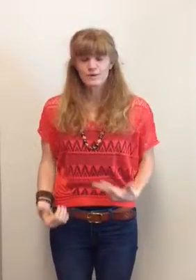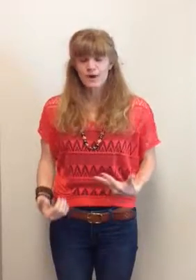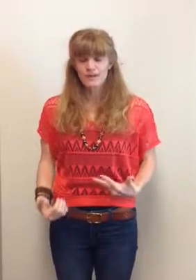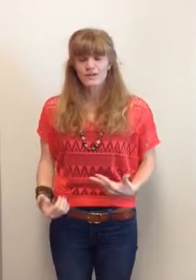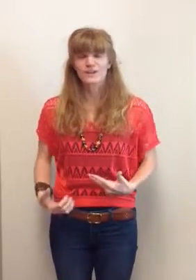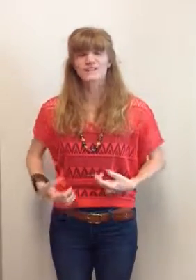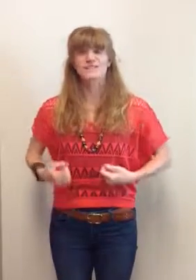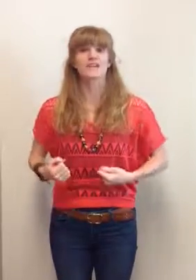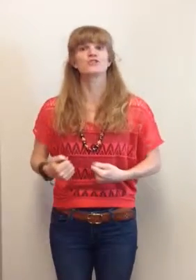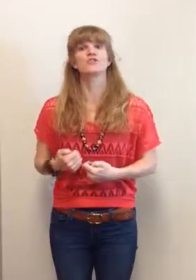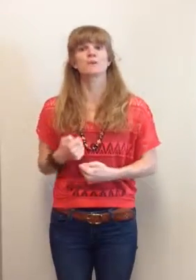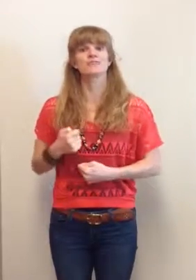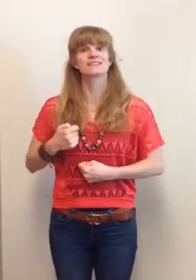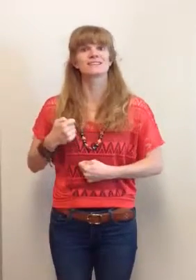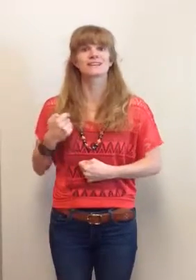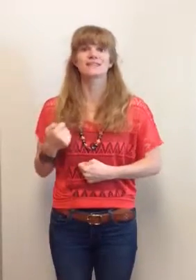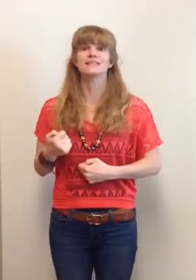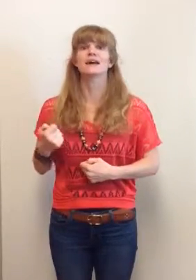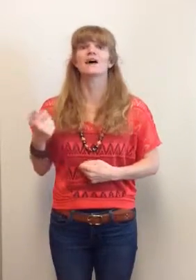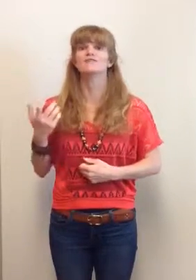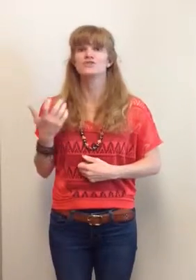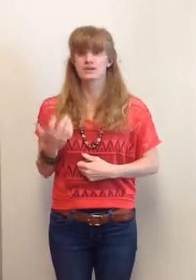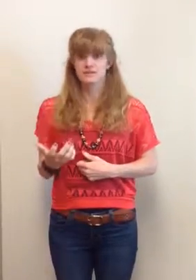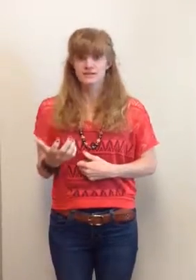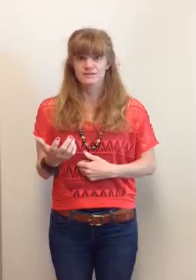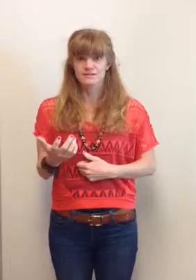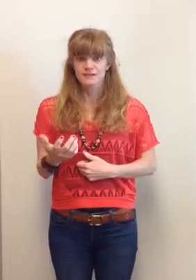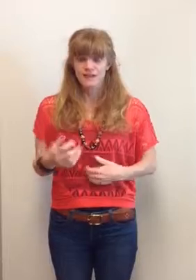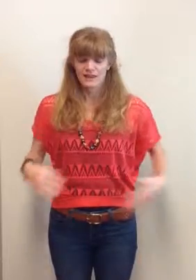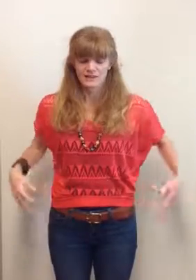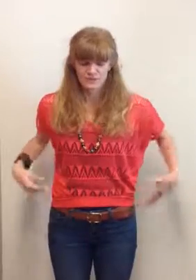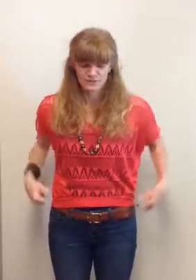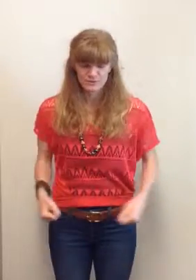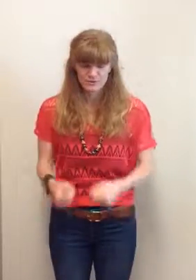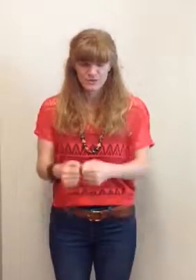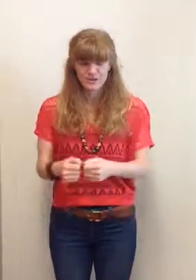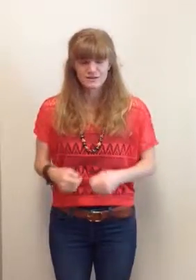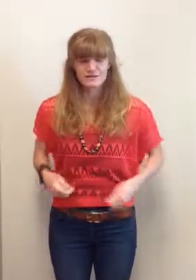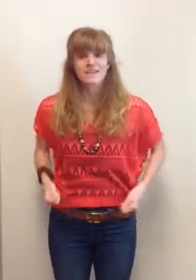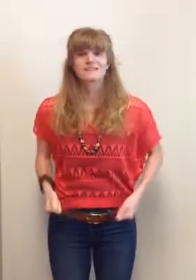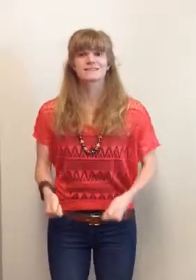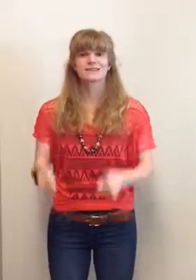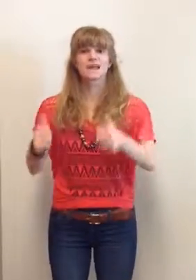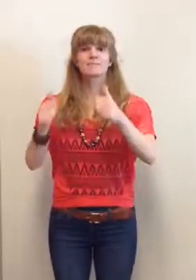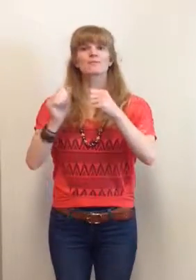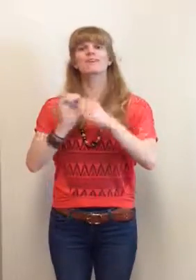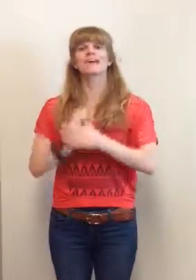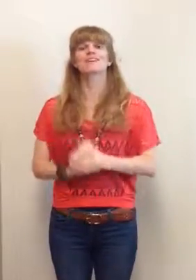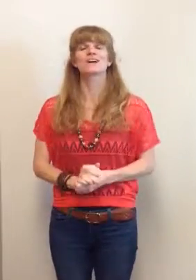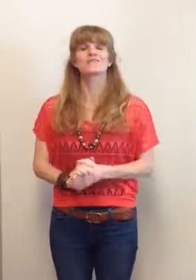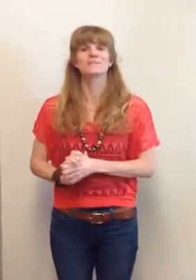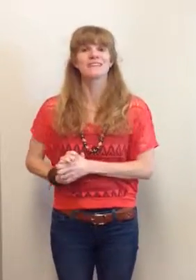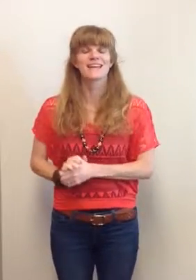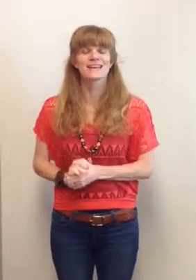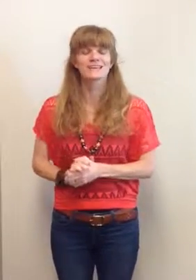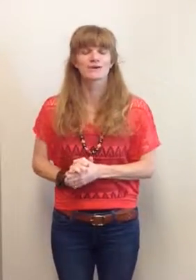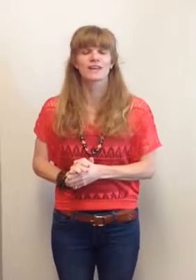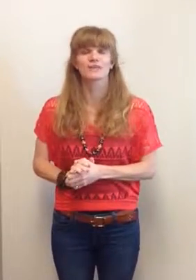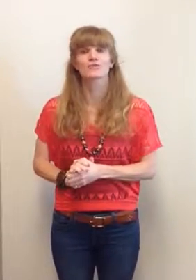body, create a statue that represents this idea of justice. Another one of those who cares. Stand up. I'm going to count down from 10, and I would like you to